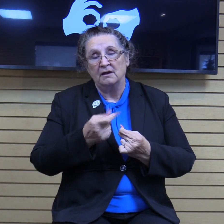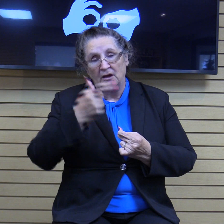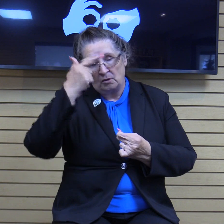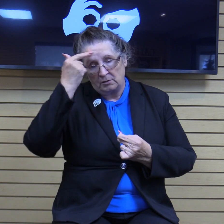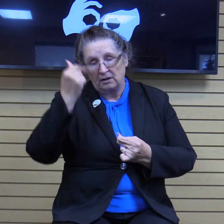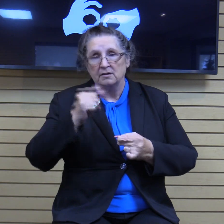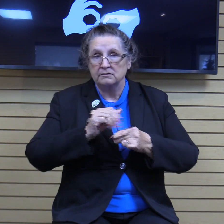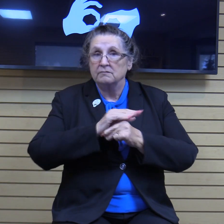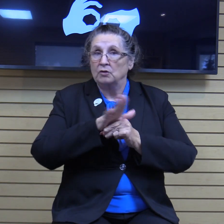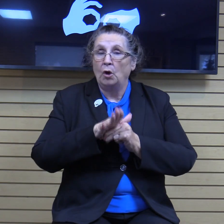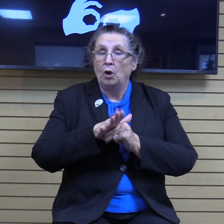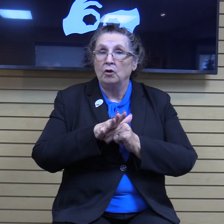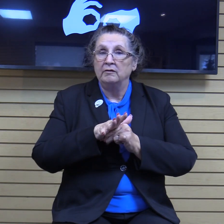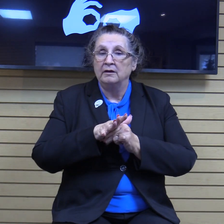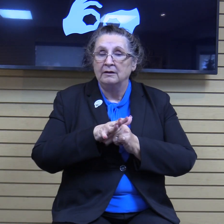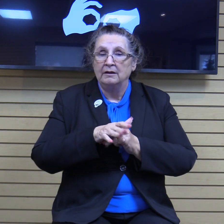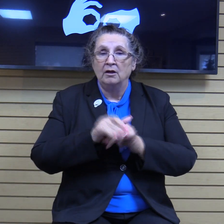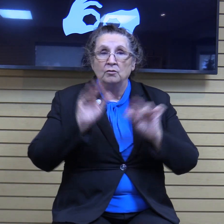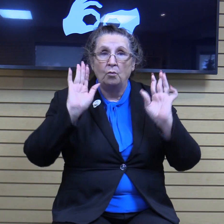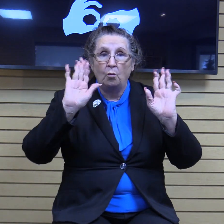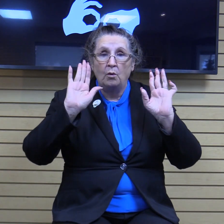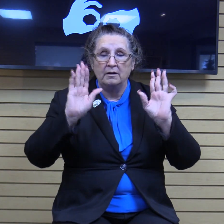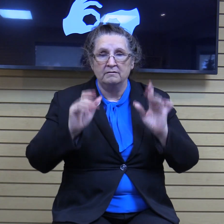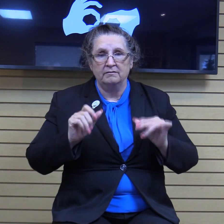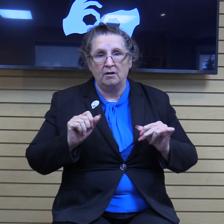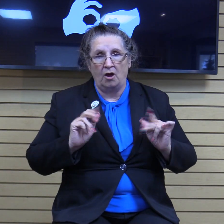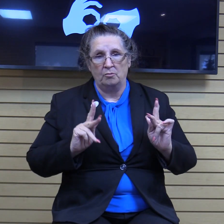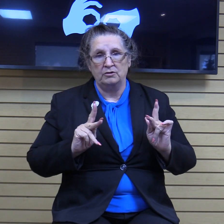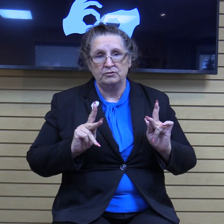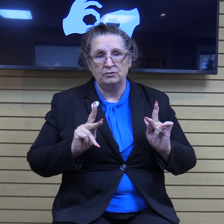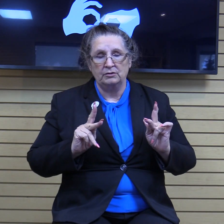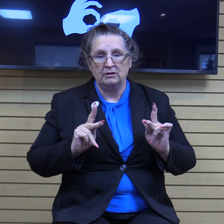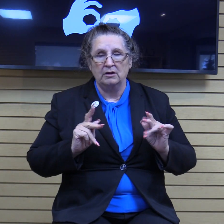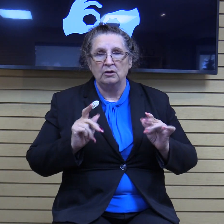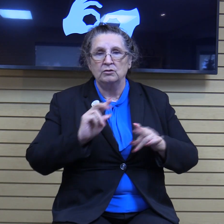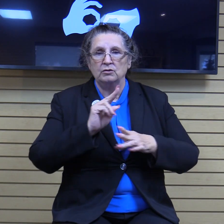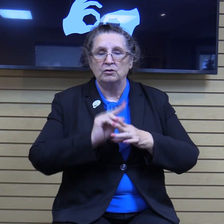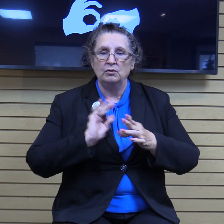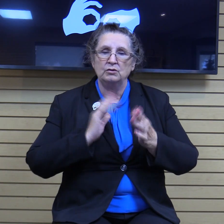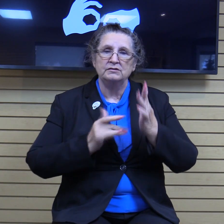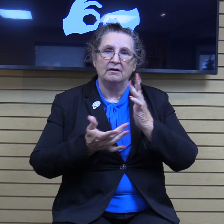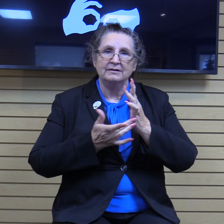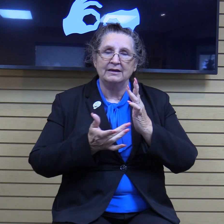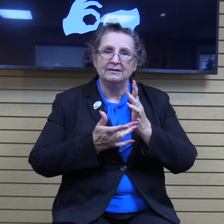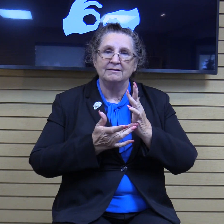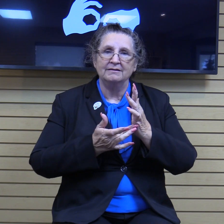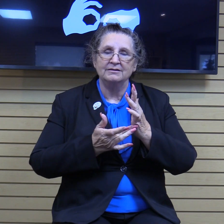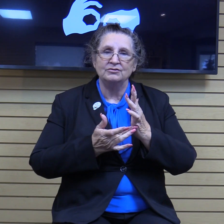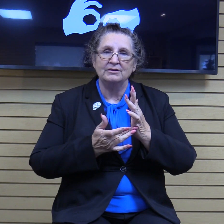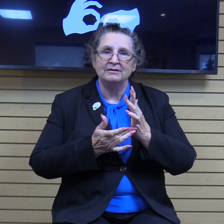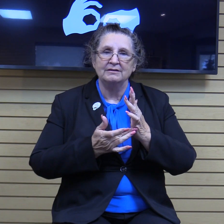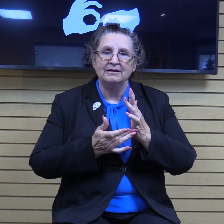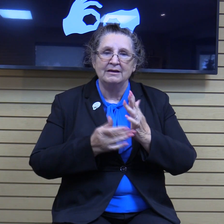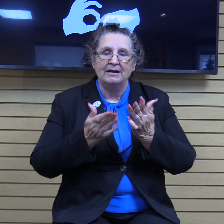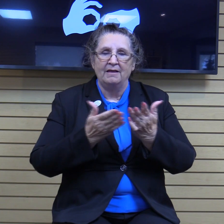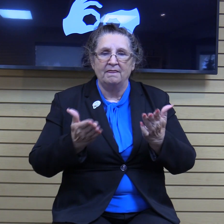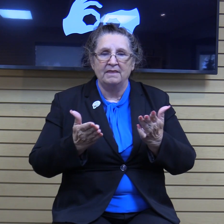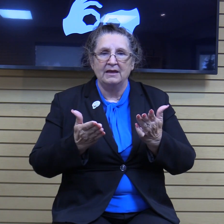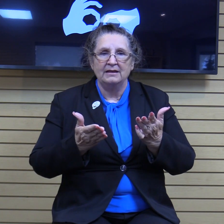COVID, this is a great opportunity to apply these resources. Things that were intended for evil or the things